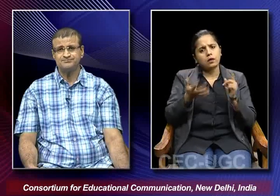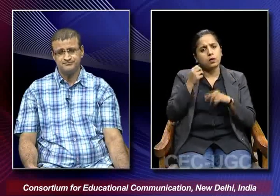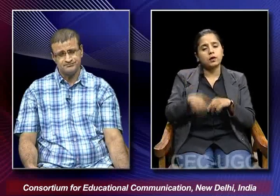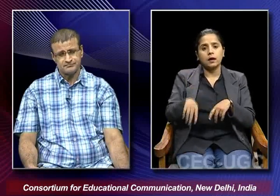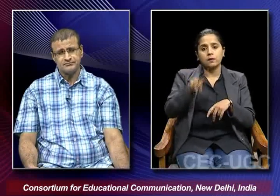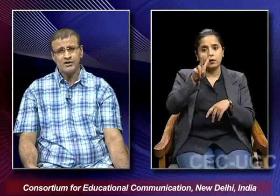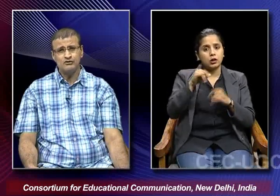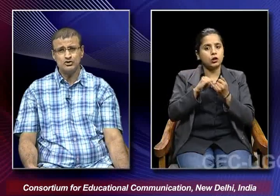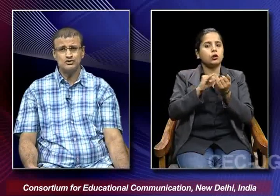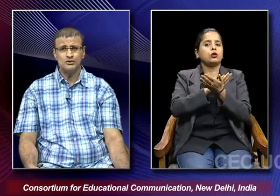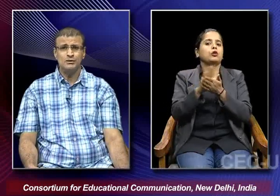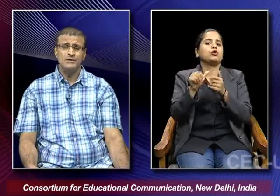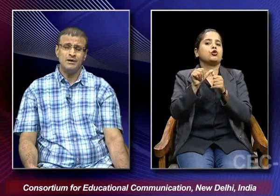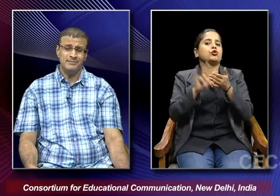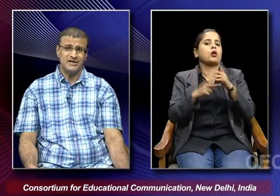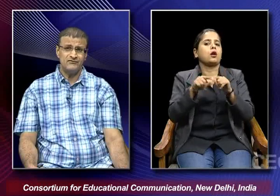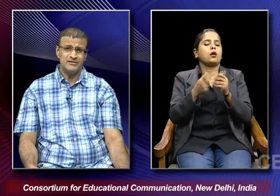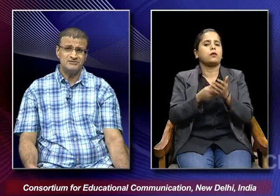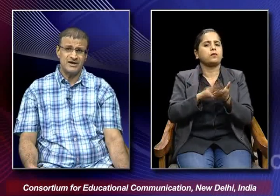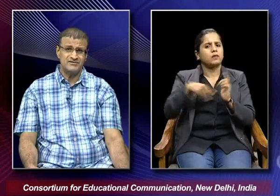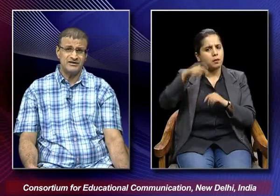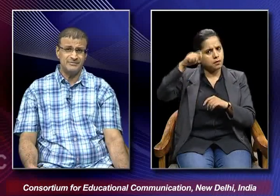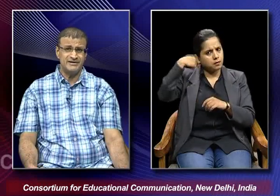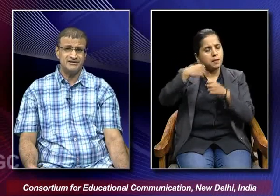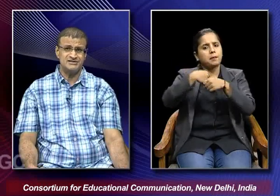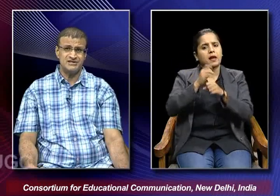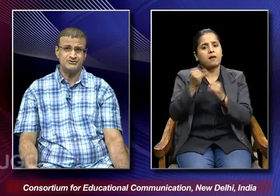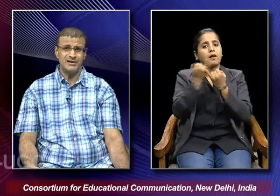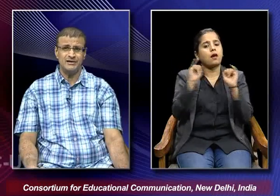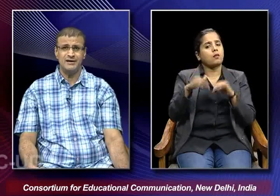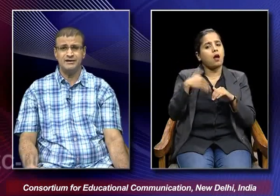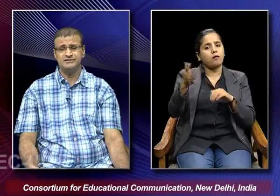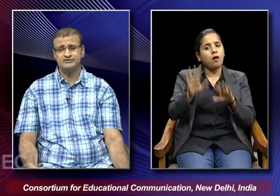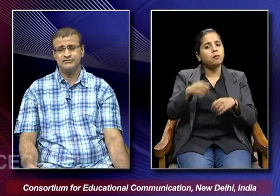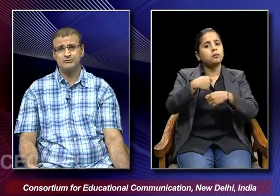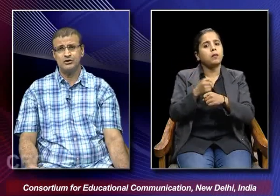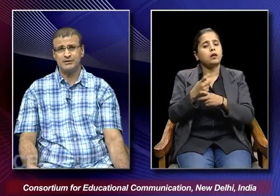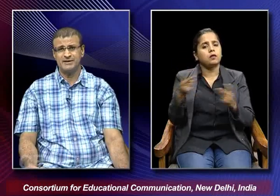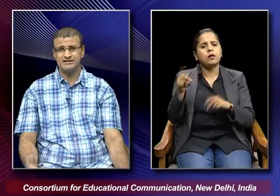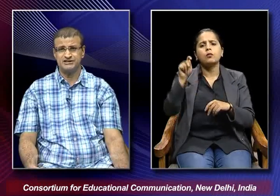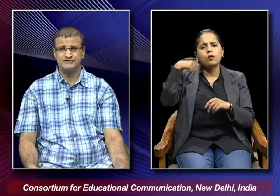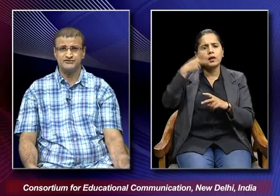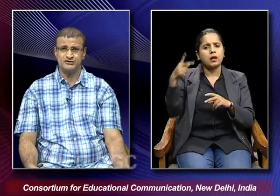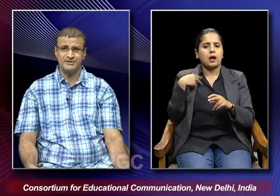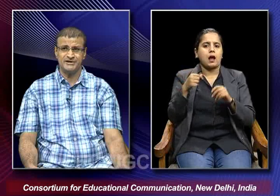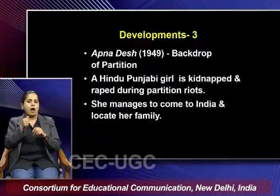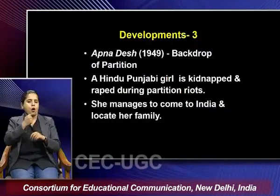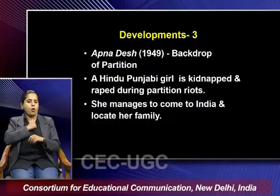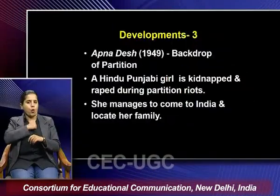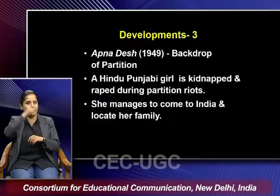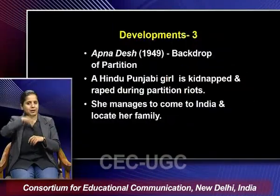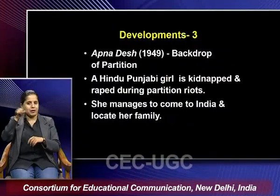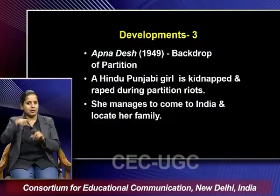was also making films after independence as well and there was a film called apna desh which was made in